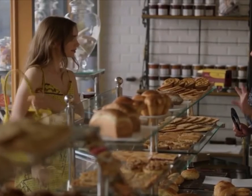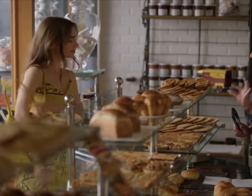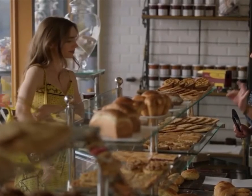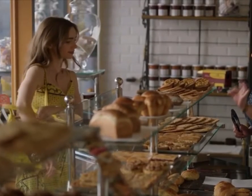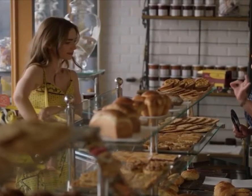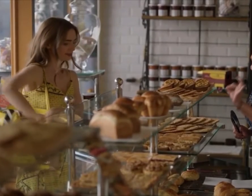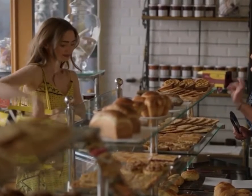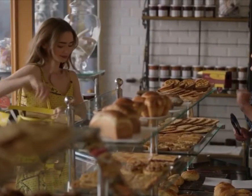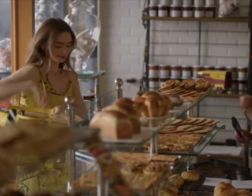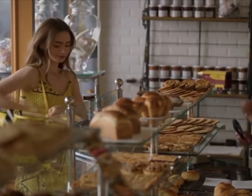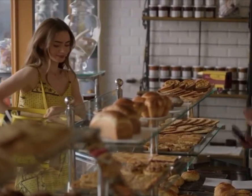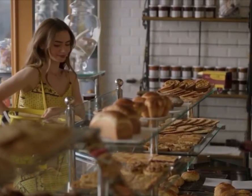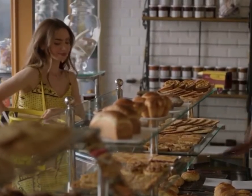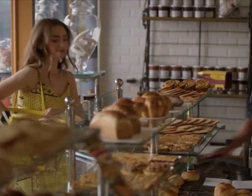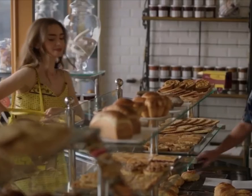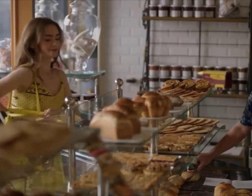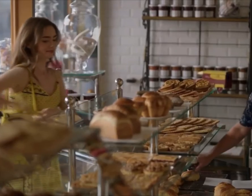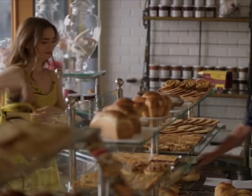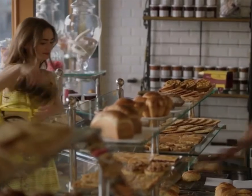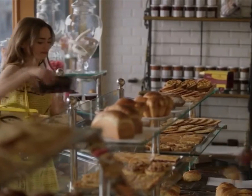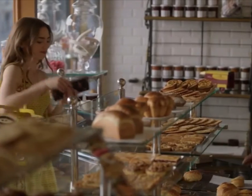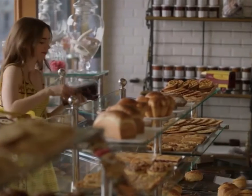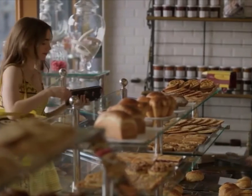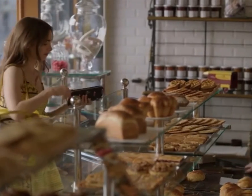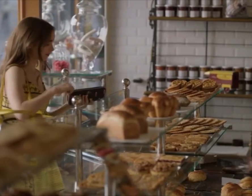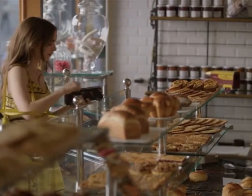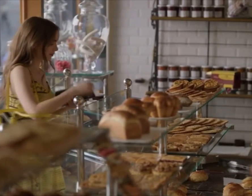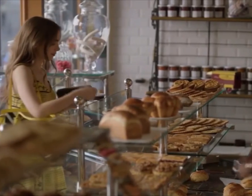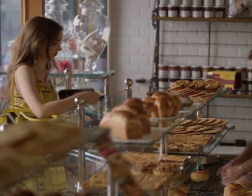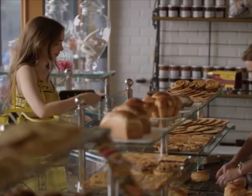un pain au chocolat un au chocolat